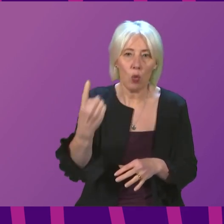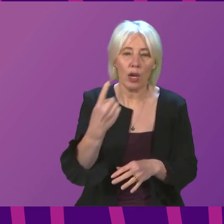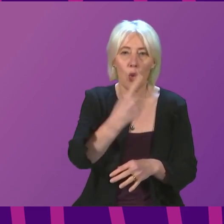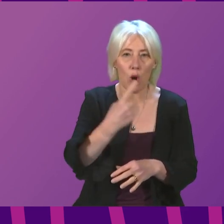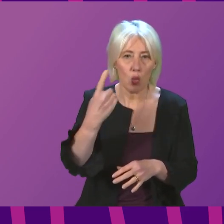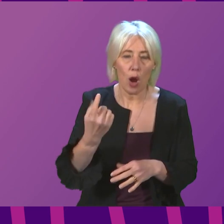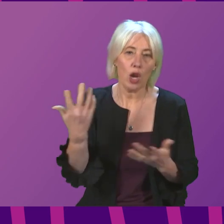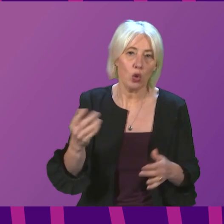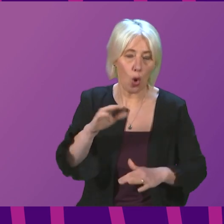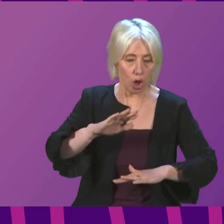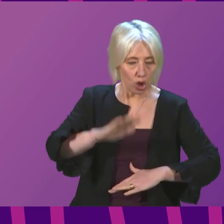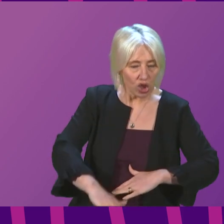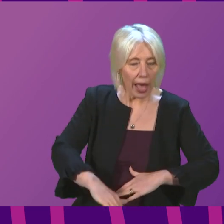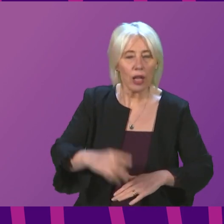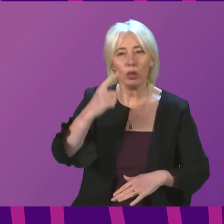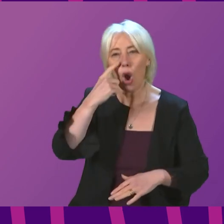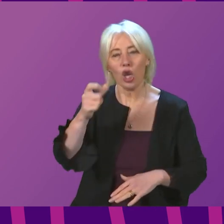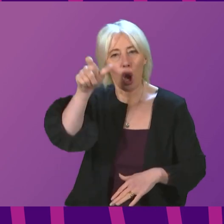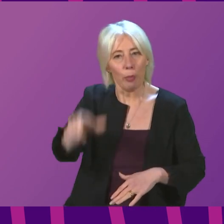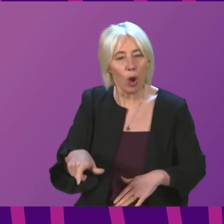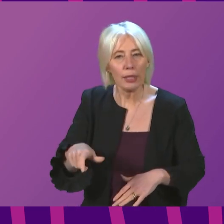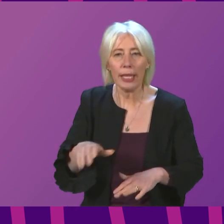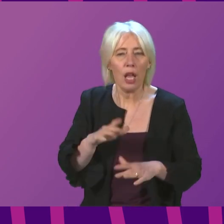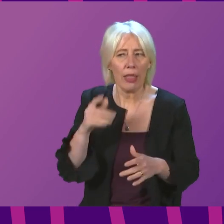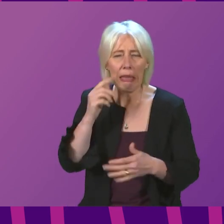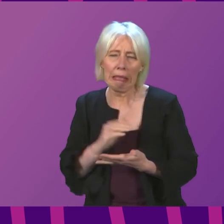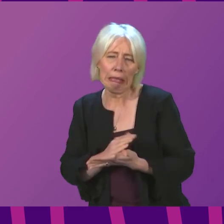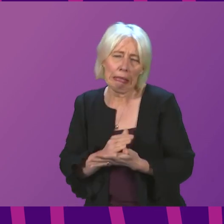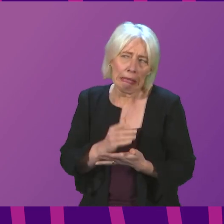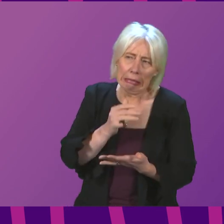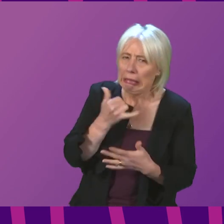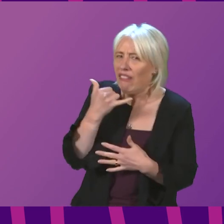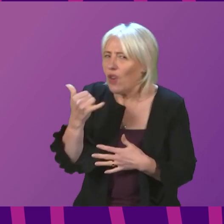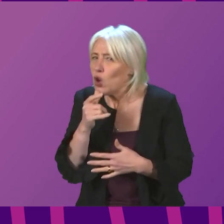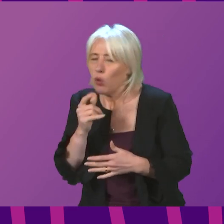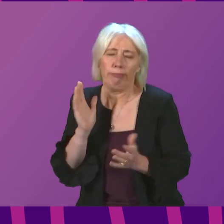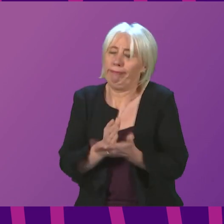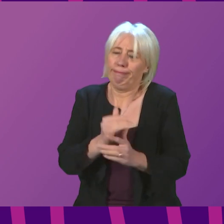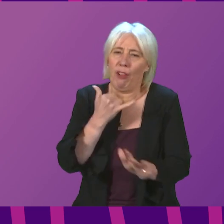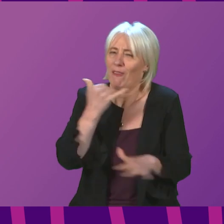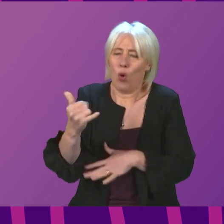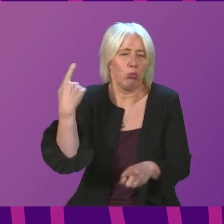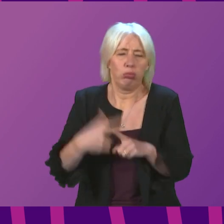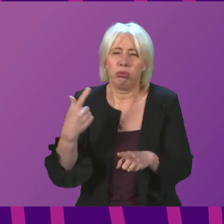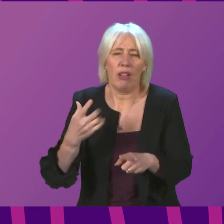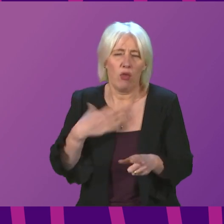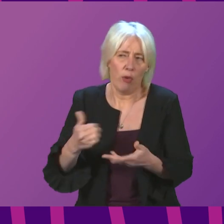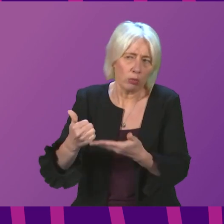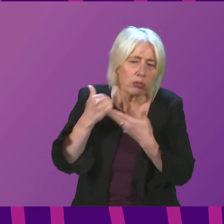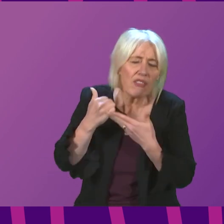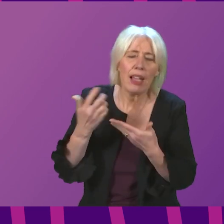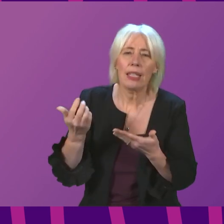If you are a child or a young person, please do not hesitate to call Childline for any help or advice that you think you need.